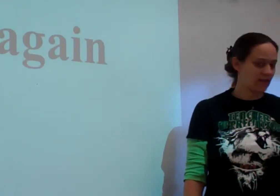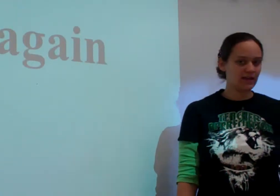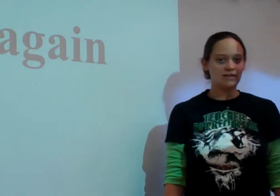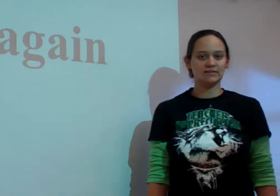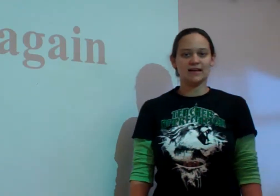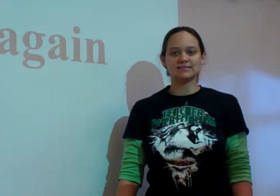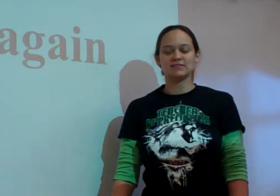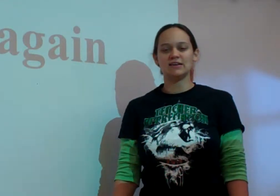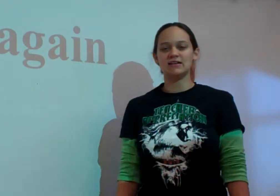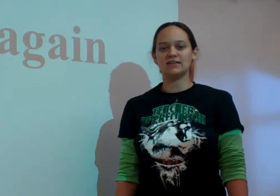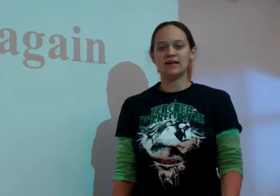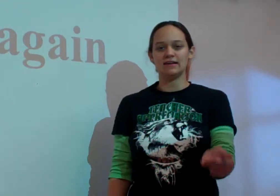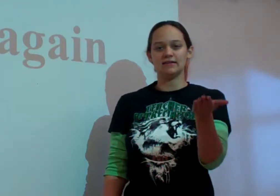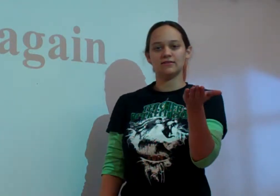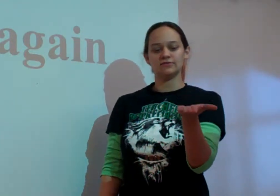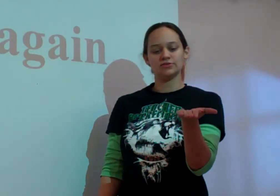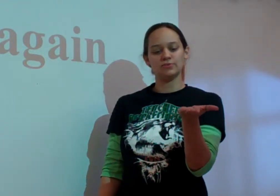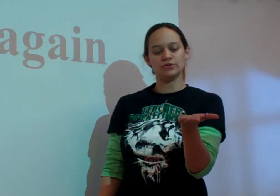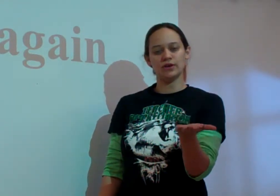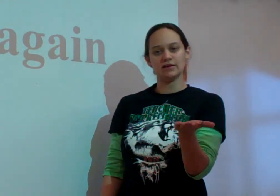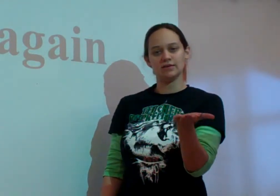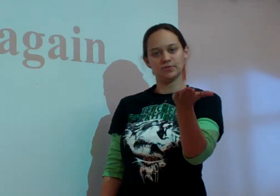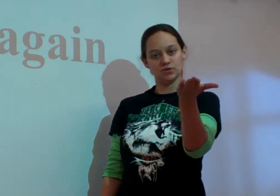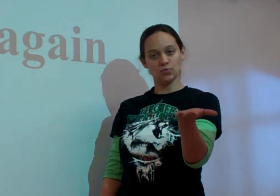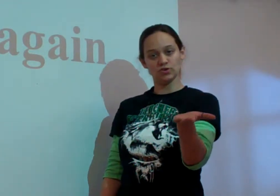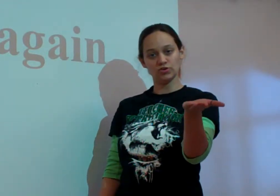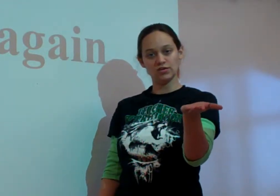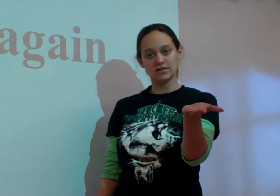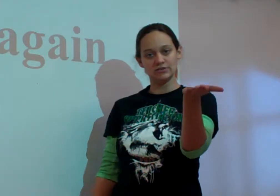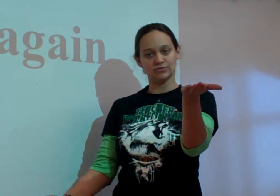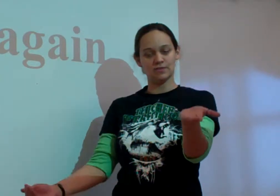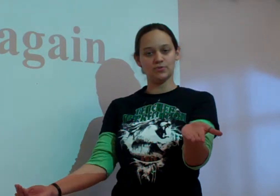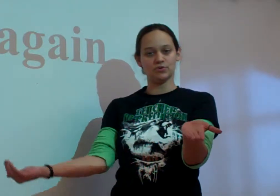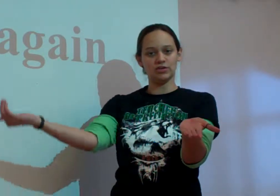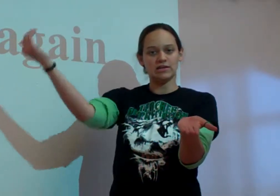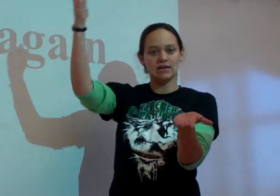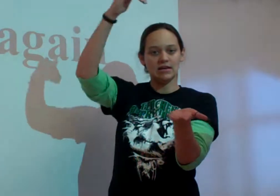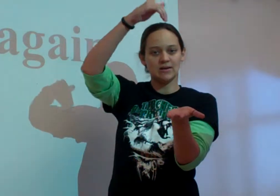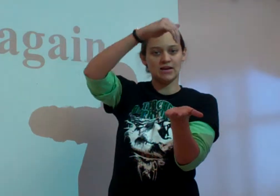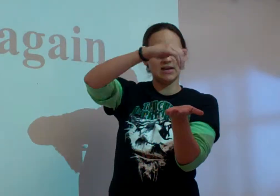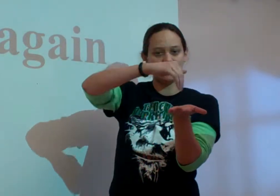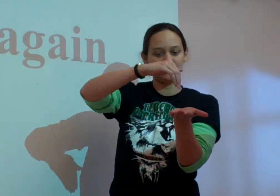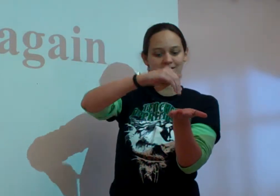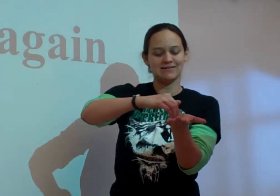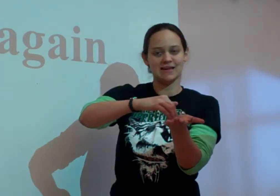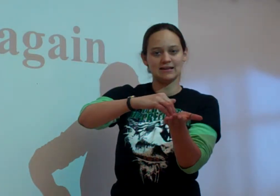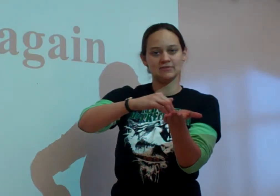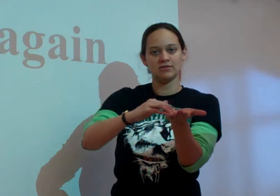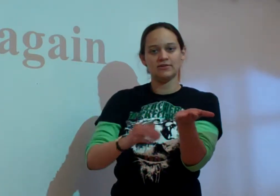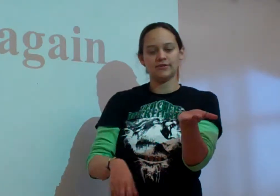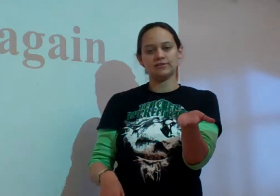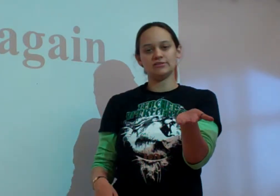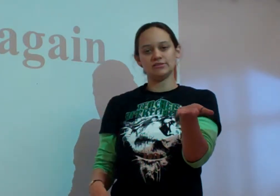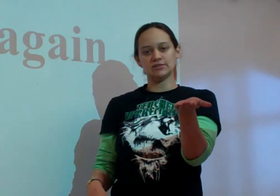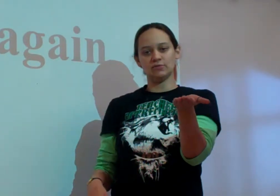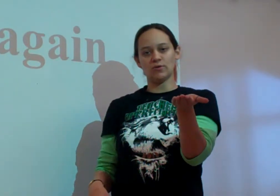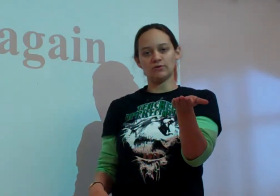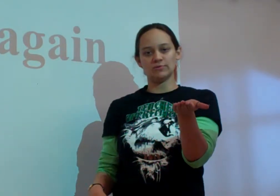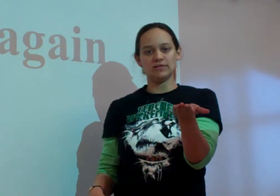And lastly, again. So you put your hand up like you want a cookie and you say, put a cookie in my hand. Again. So this is if you want me to repeat